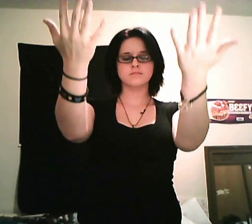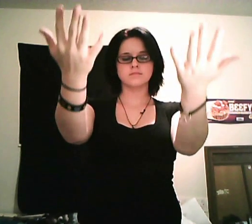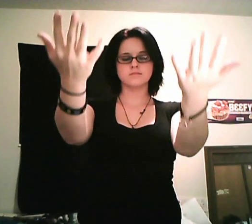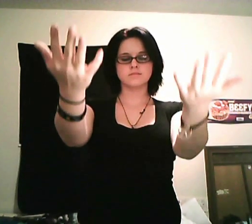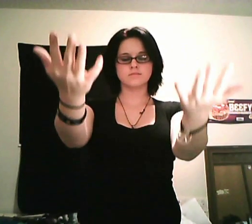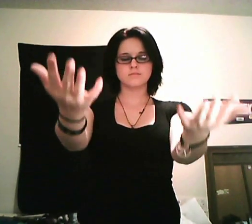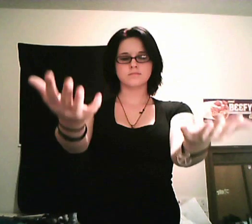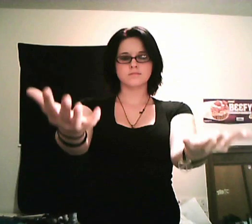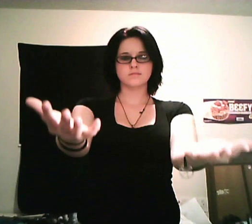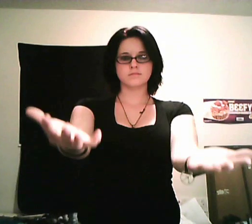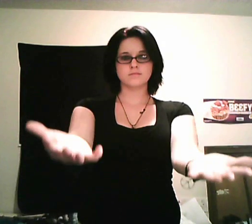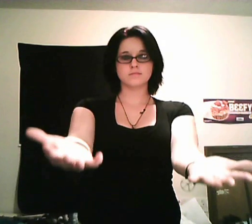back